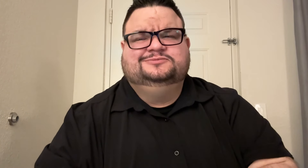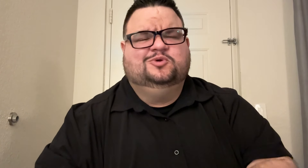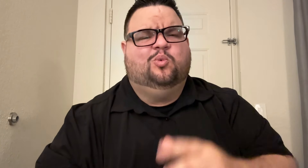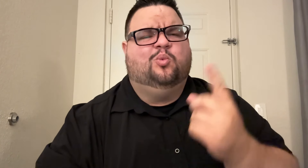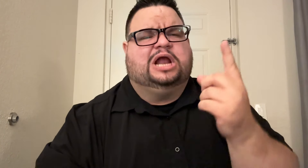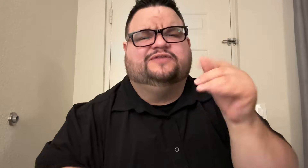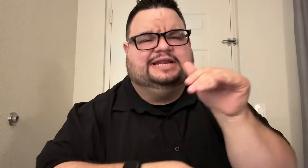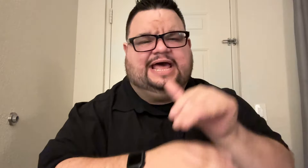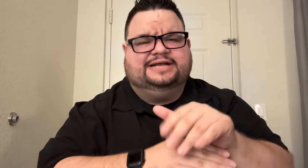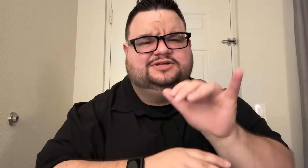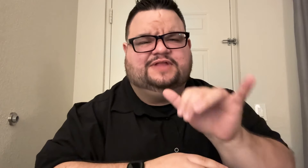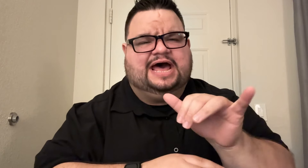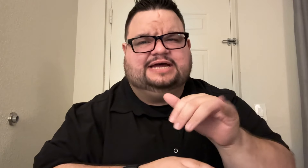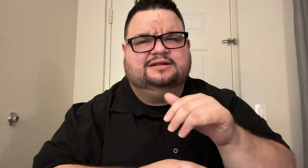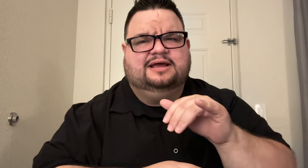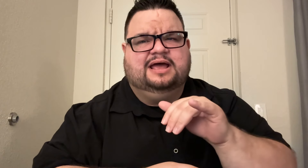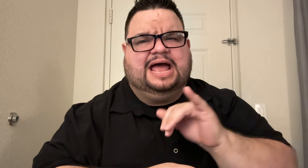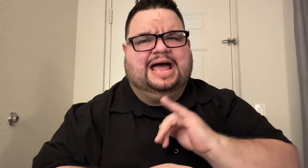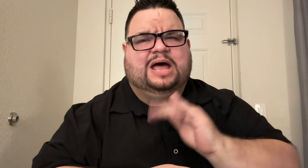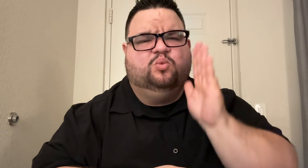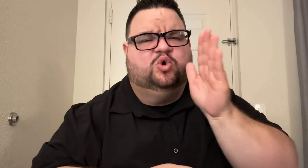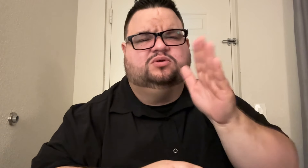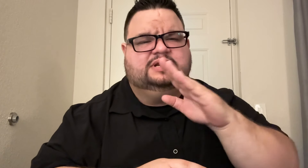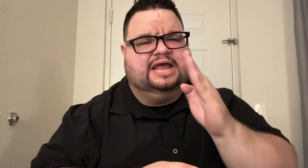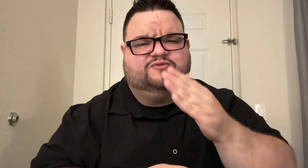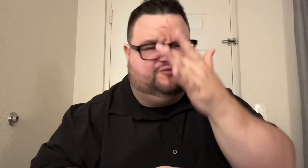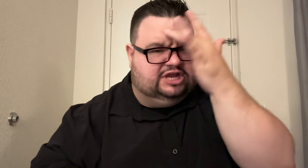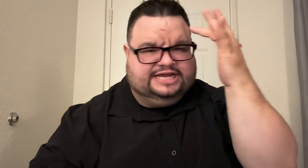One of a night that I will never forget.